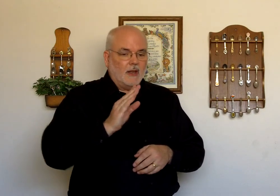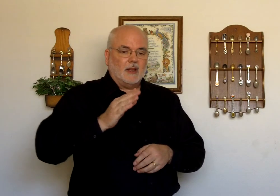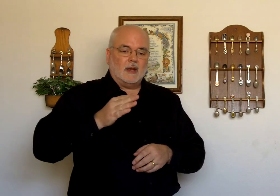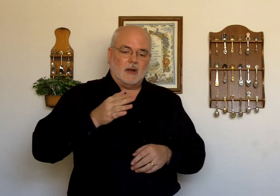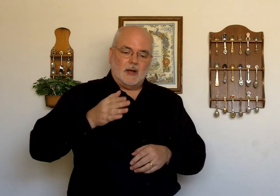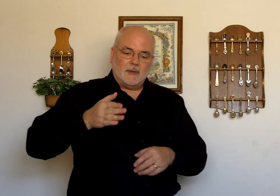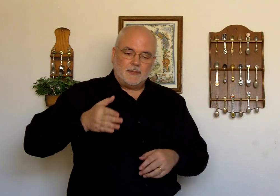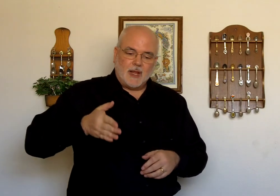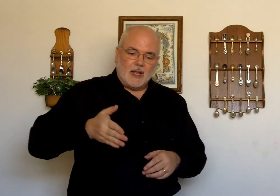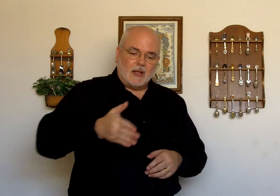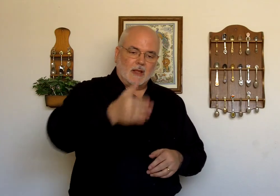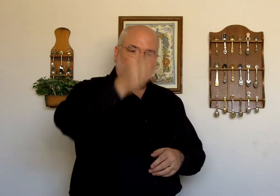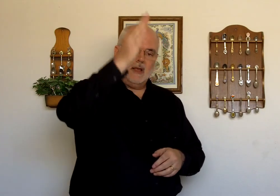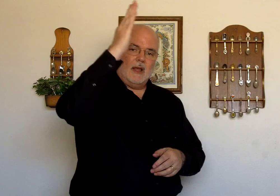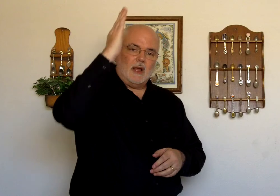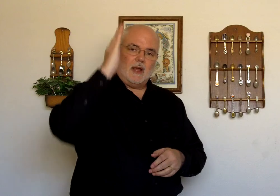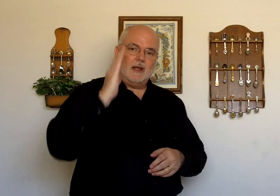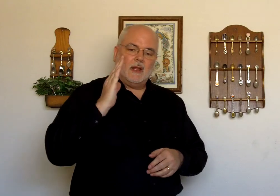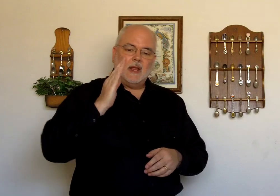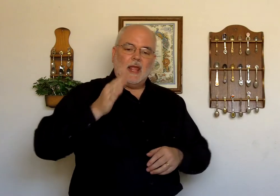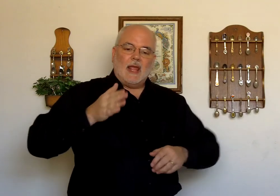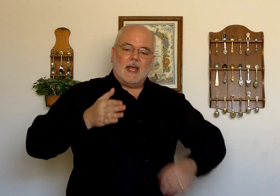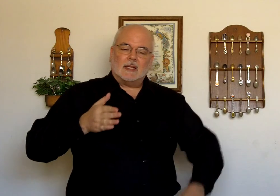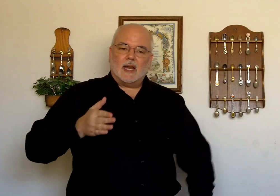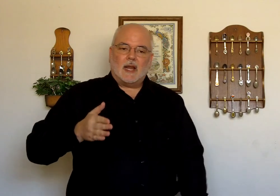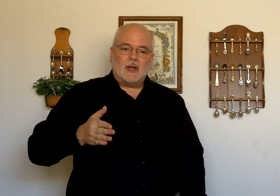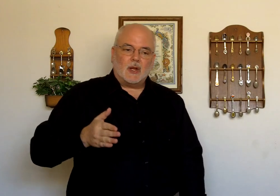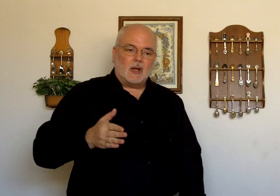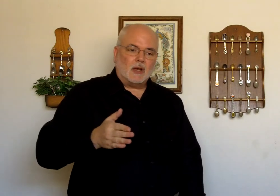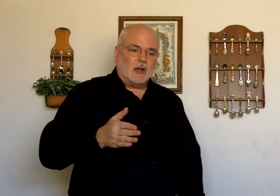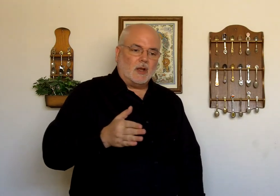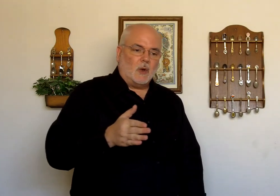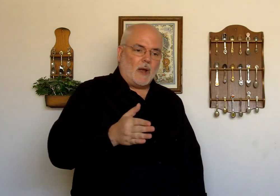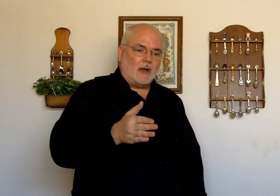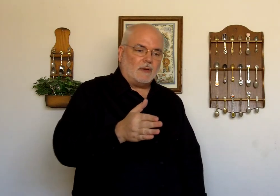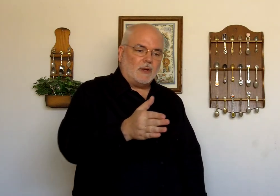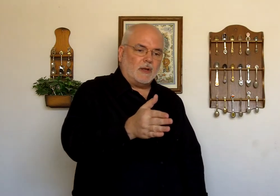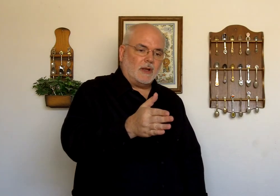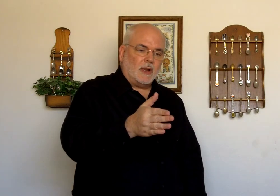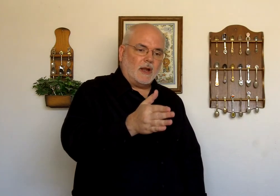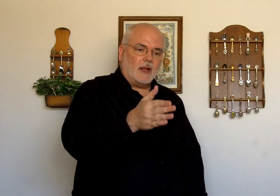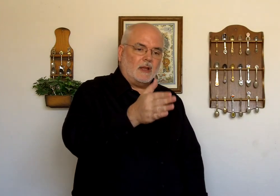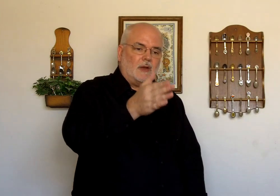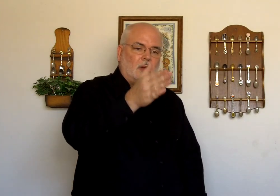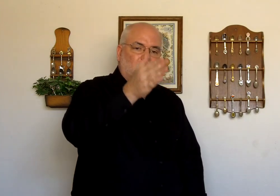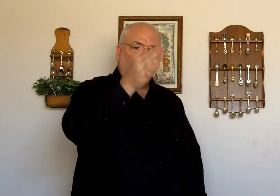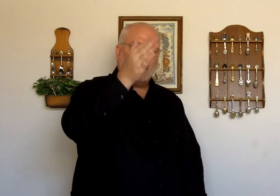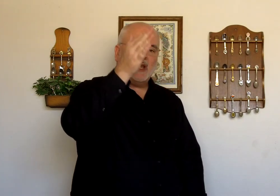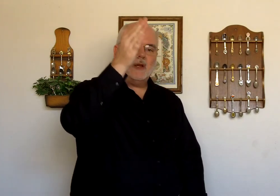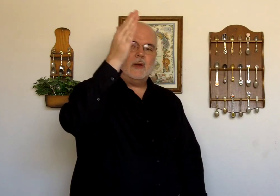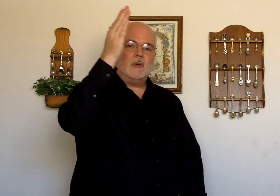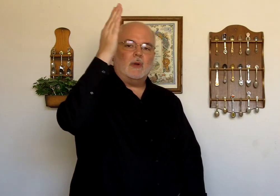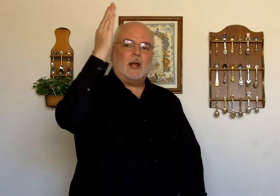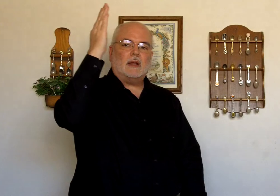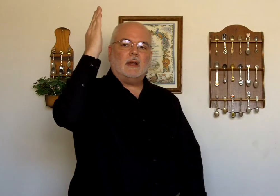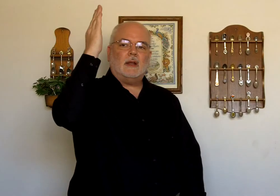All right. God. It's kind of like you're going to go out. And then you erect it.